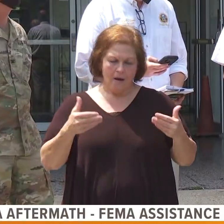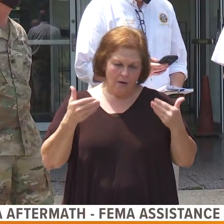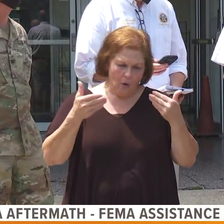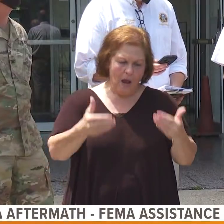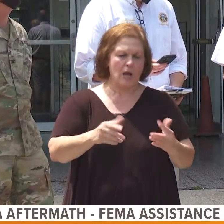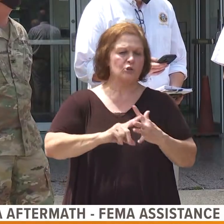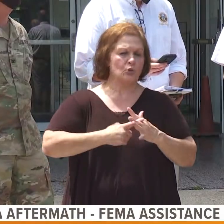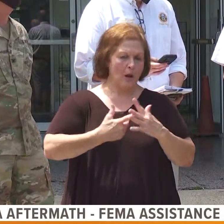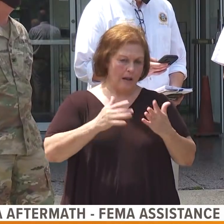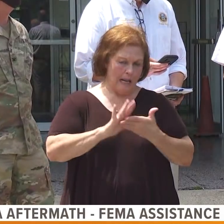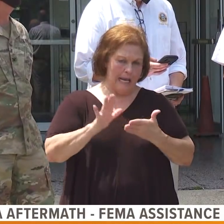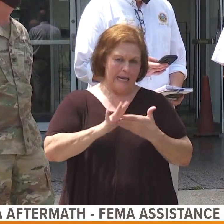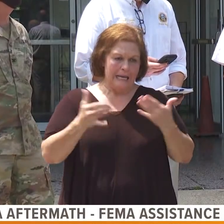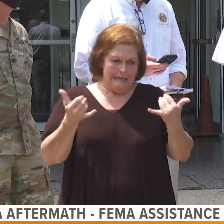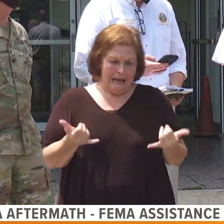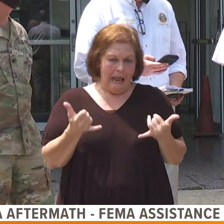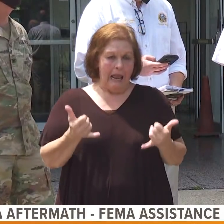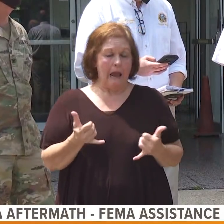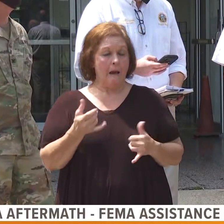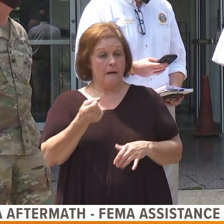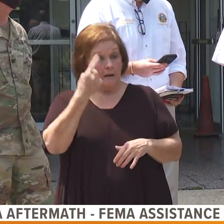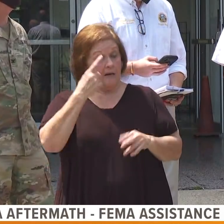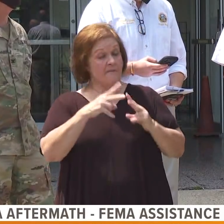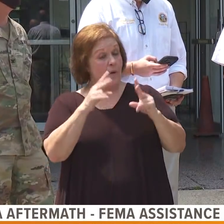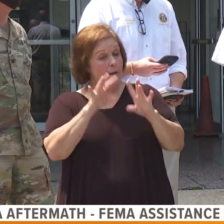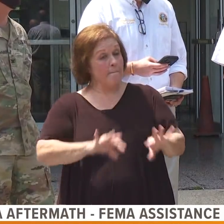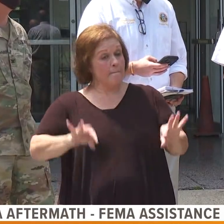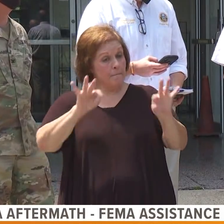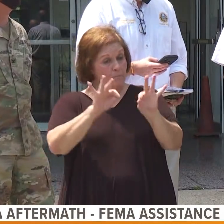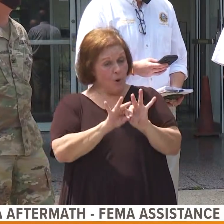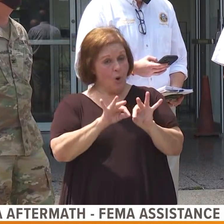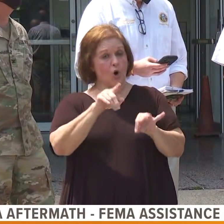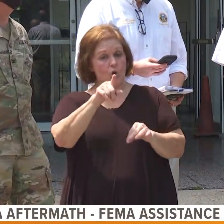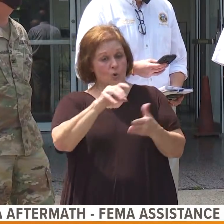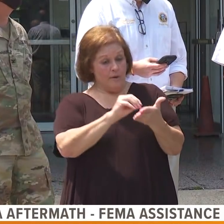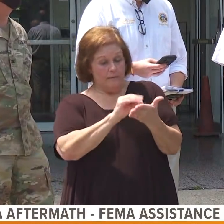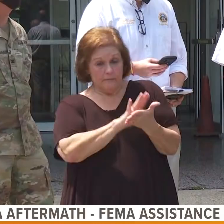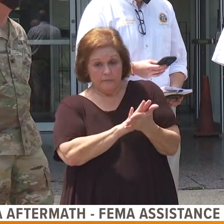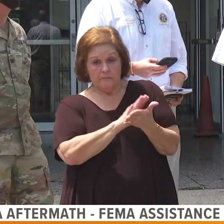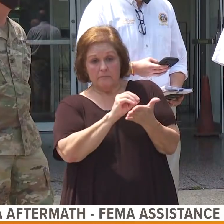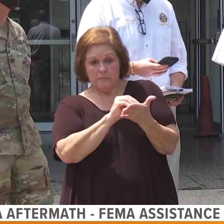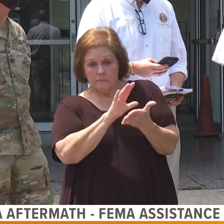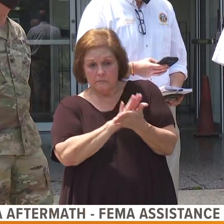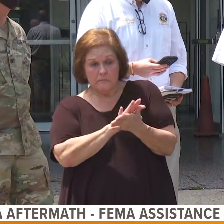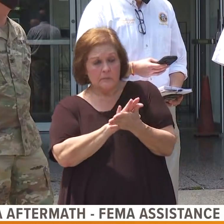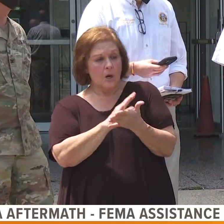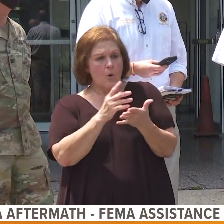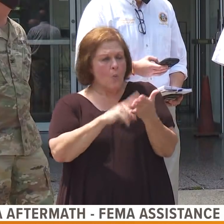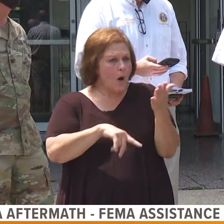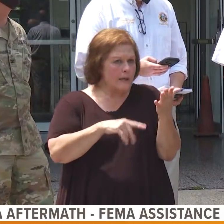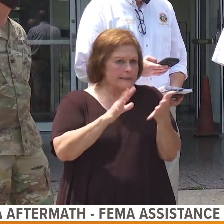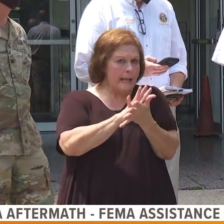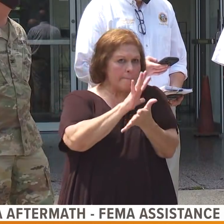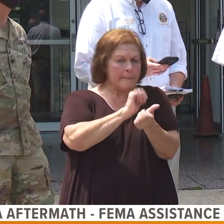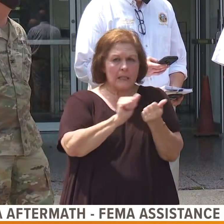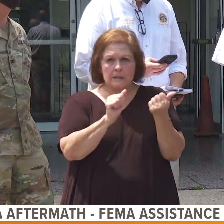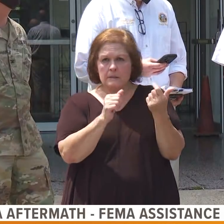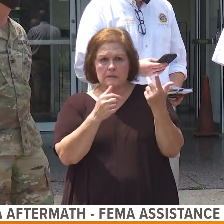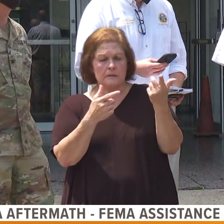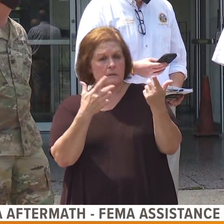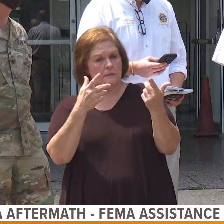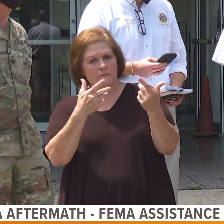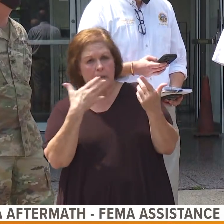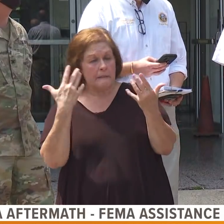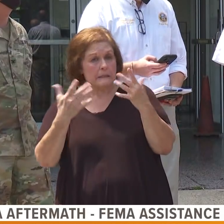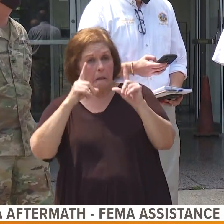process now, but it is very important that you document the existing damage by either your